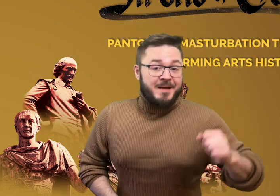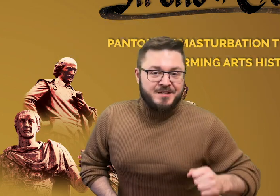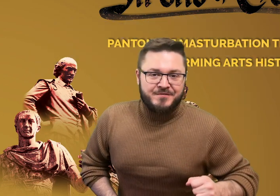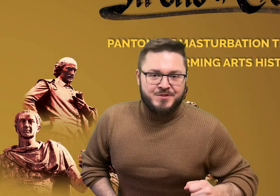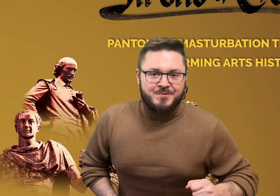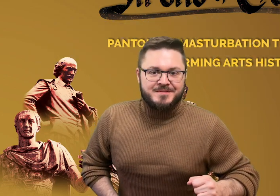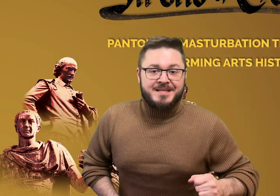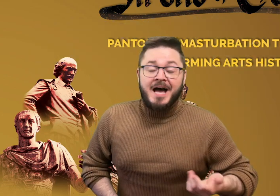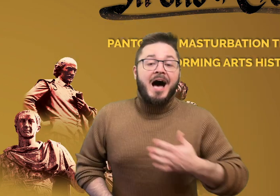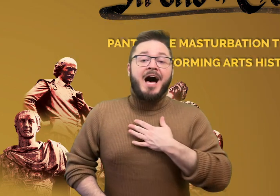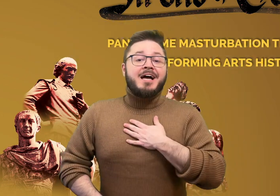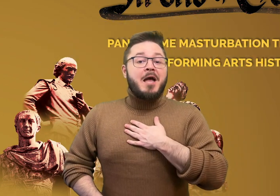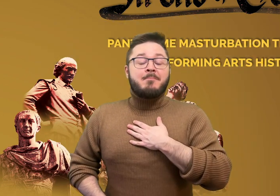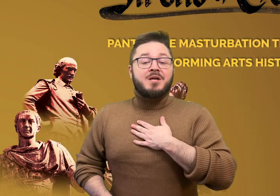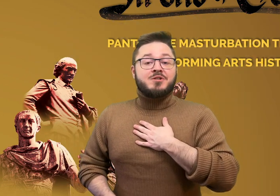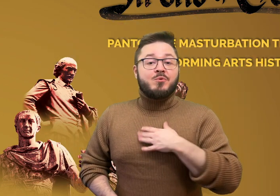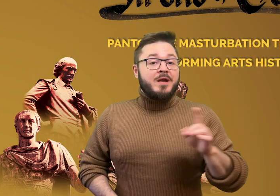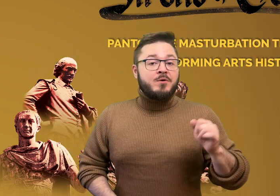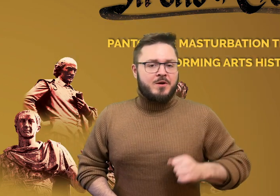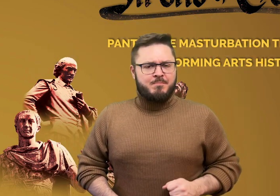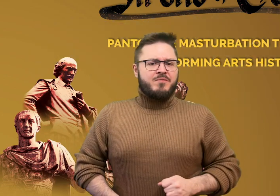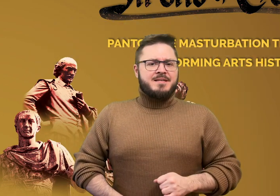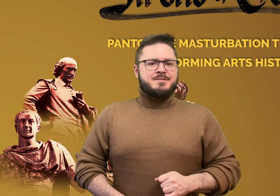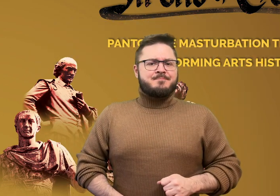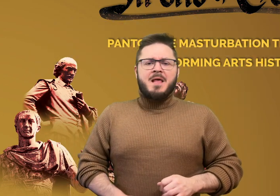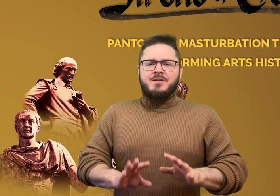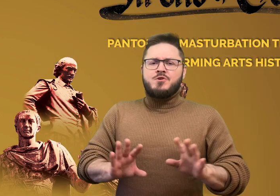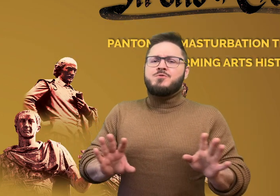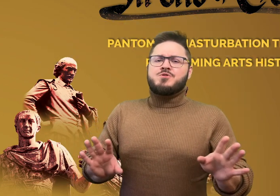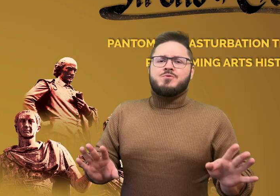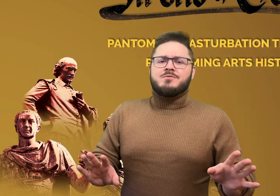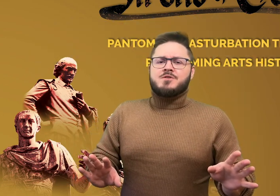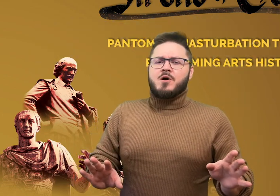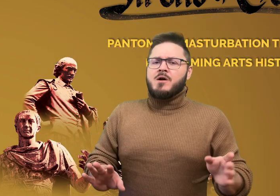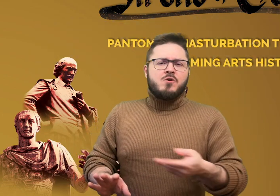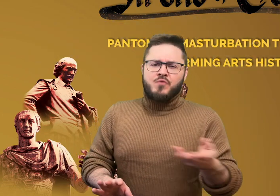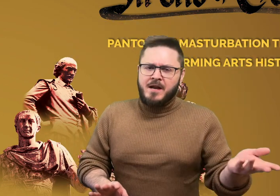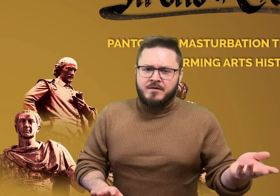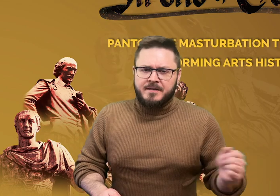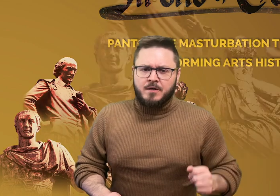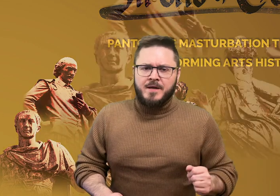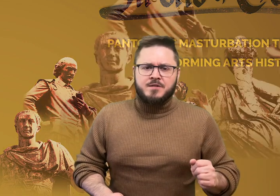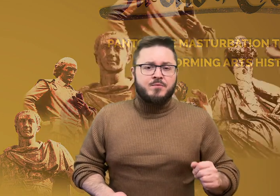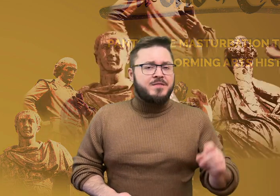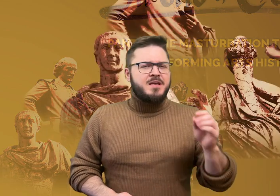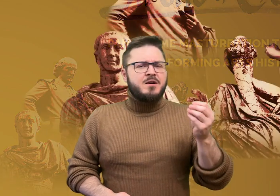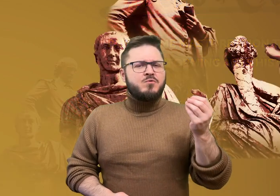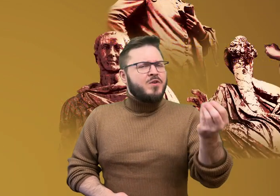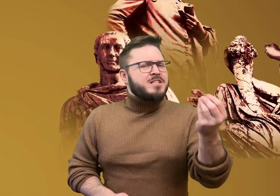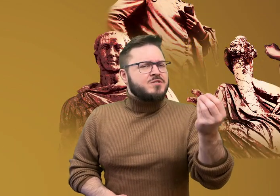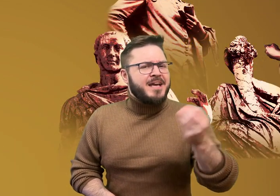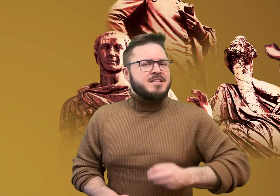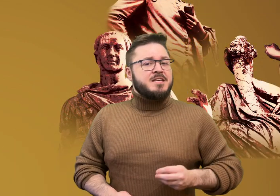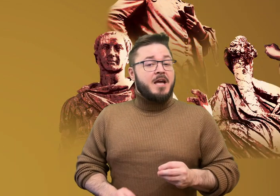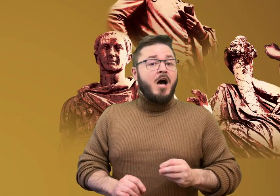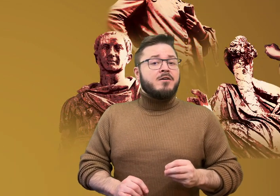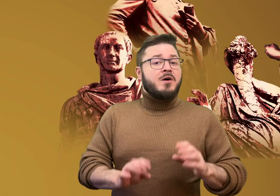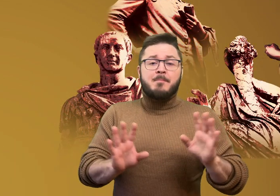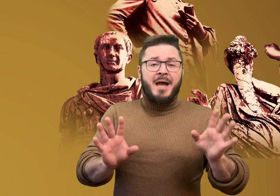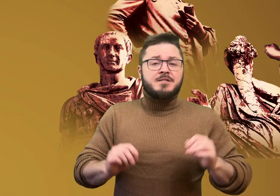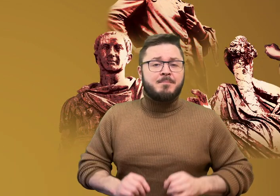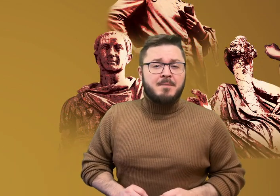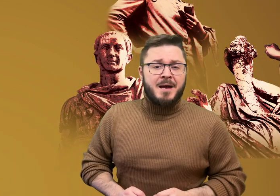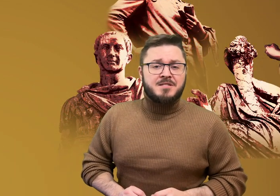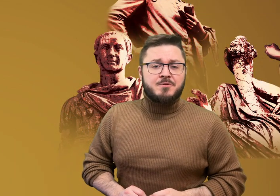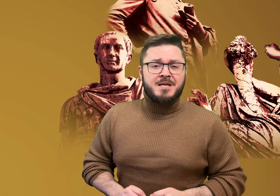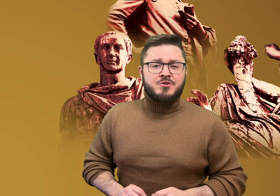Prospective students, I am Dr. Winkworth Perez. New students are rarely acquainted with the rich legacy of